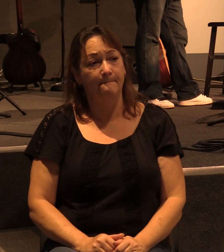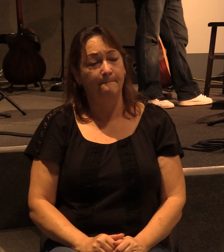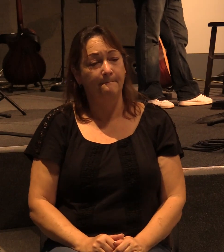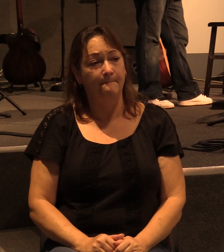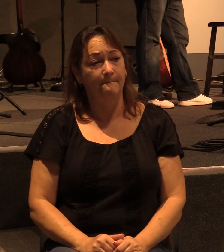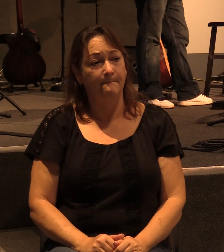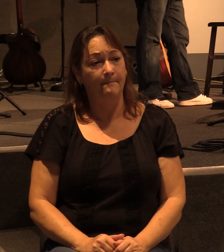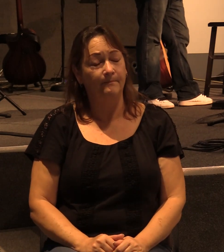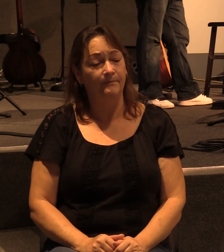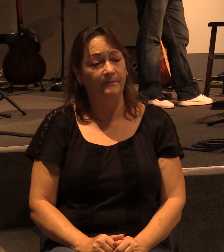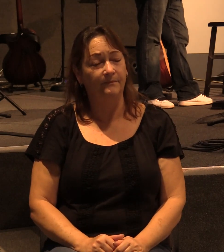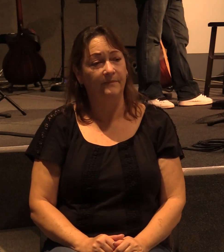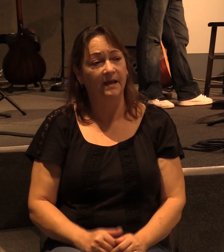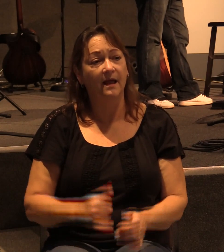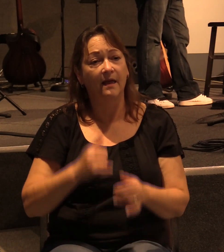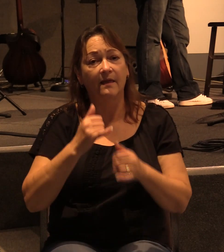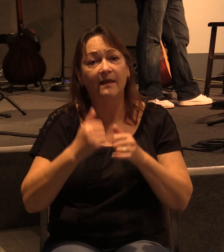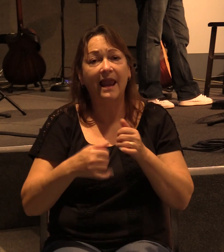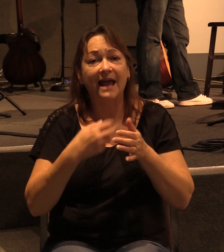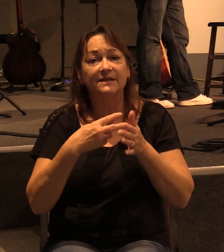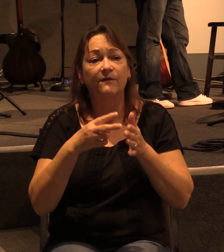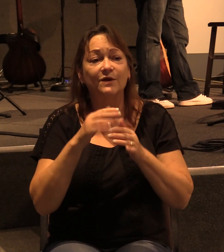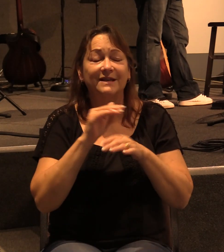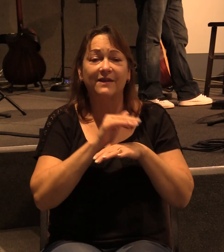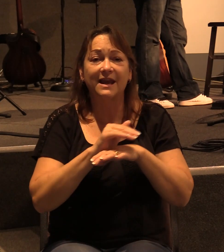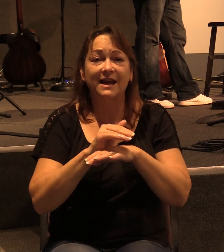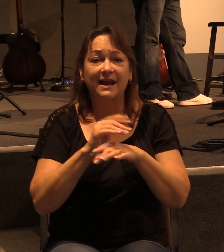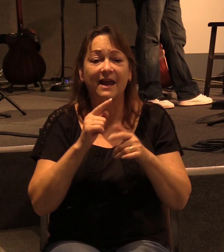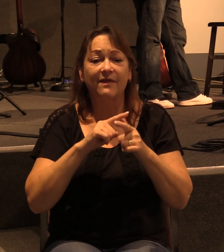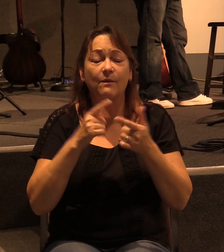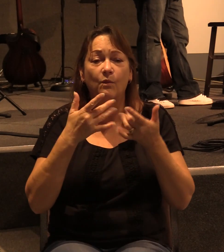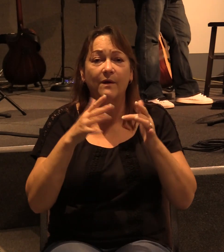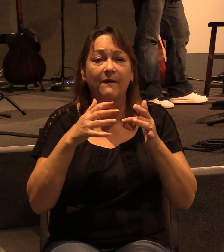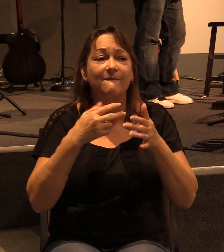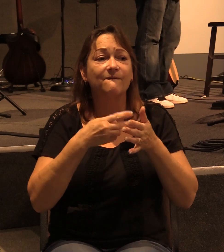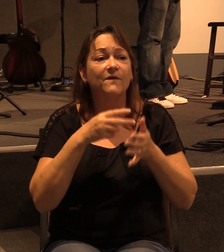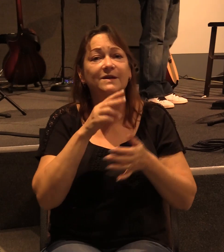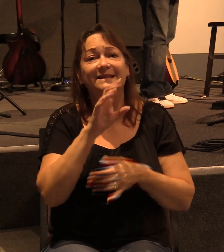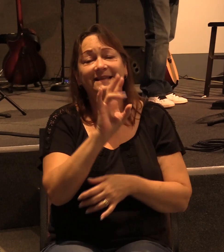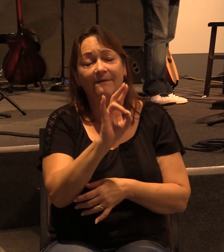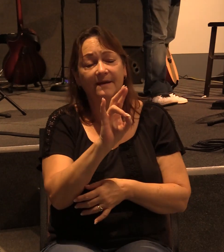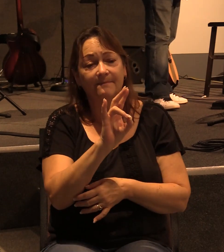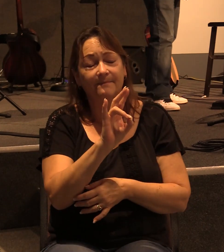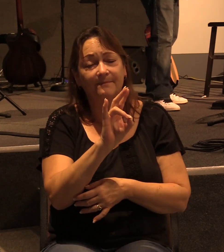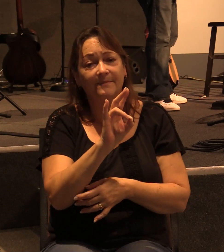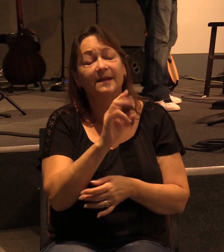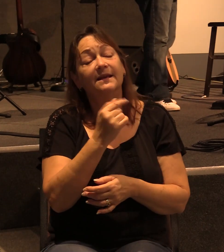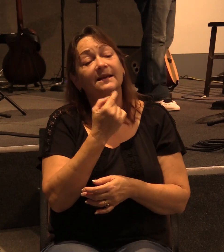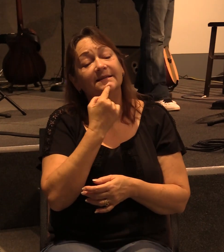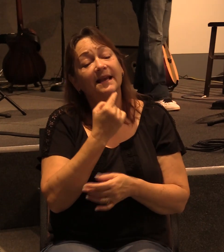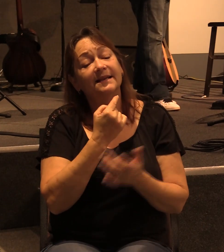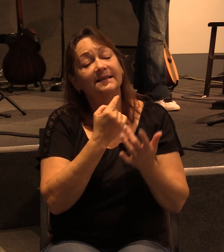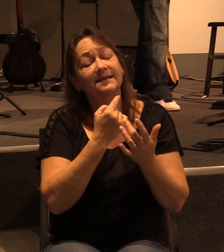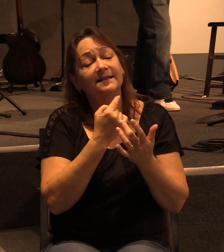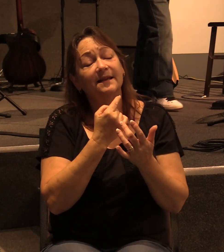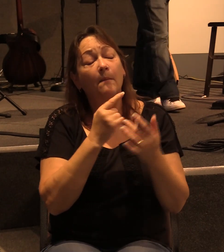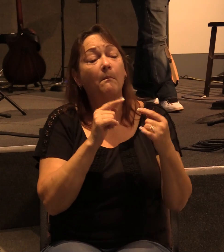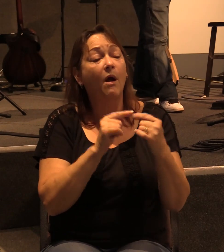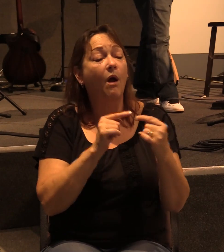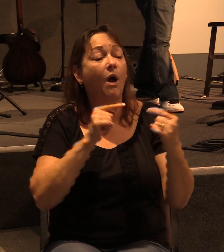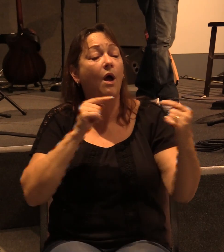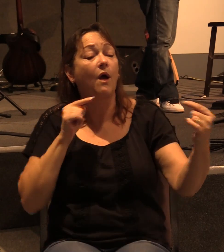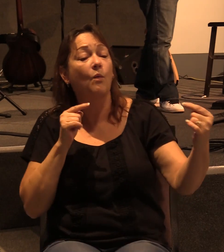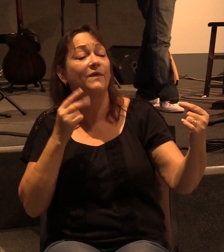All right. Let's take a look at our last verses of the evening and then we'll wrap it up. Verse seven. He says but on the contrary